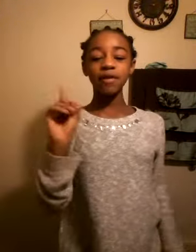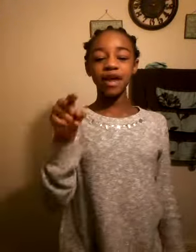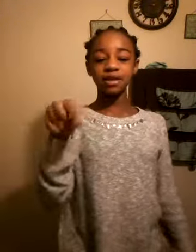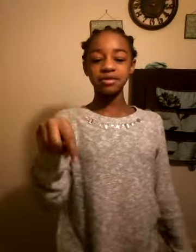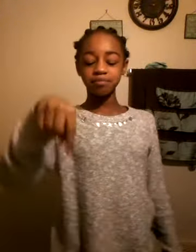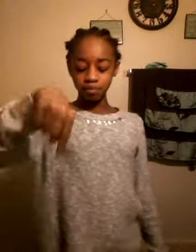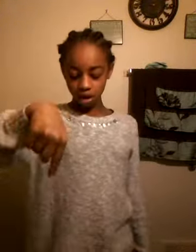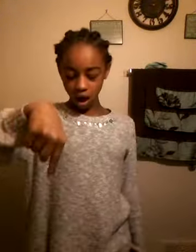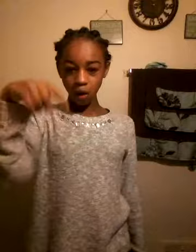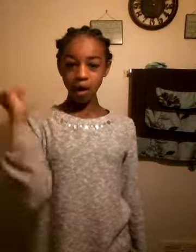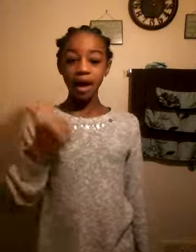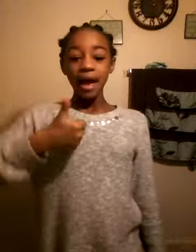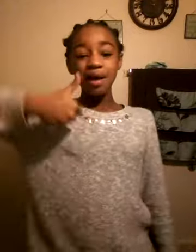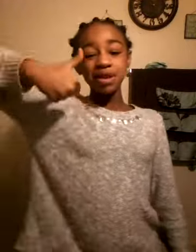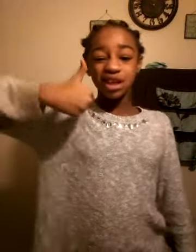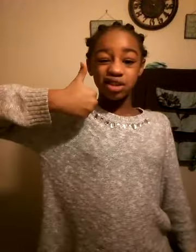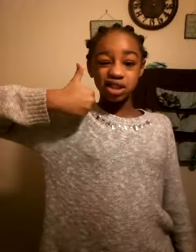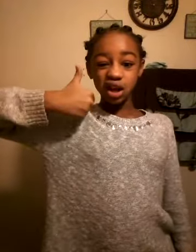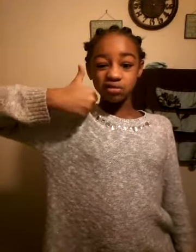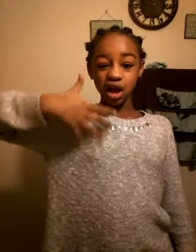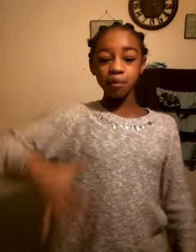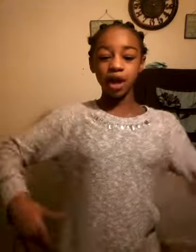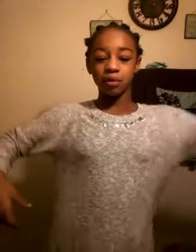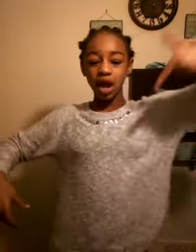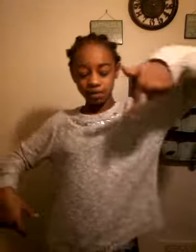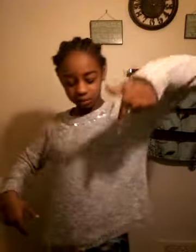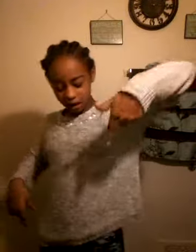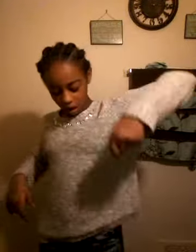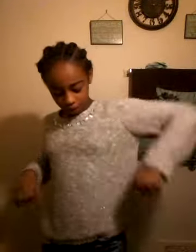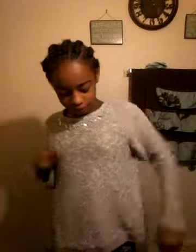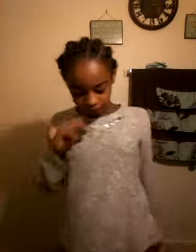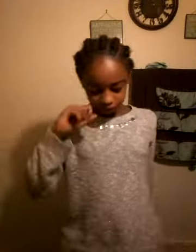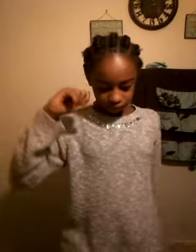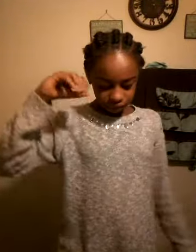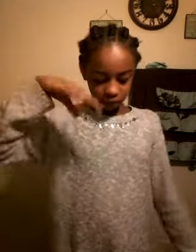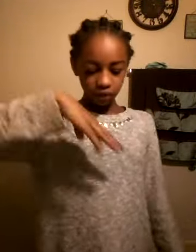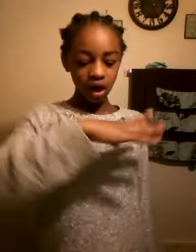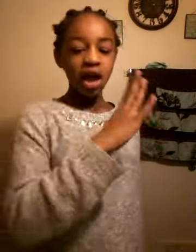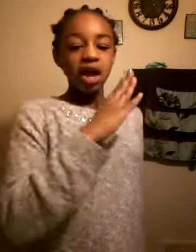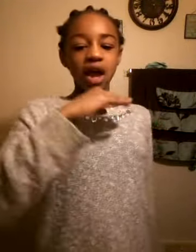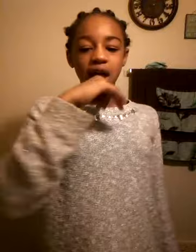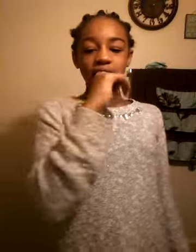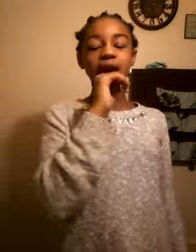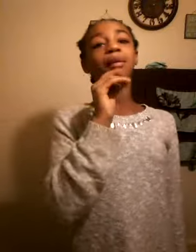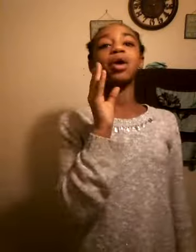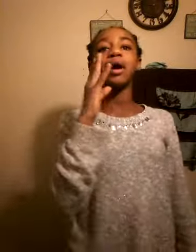have that below and please give this a thumbs up and I'm gonna have this below and I'm gonna